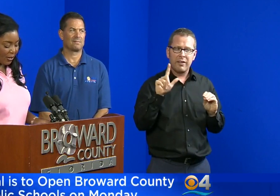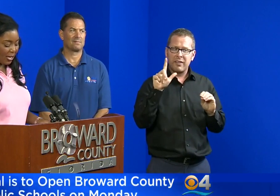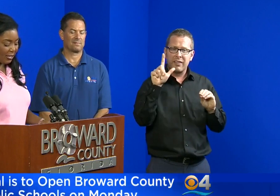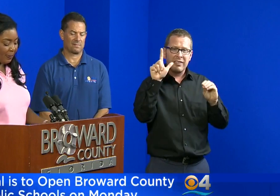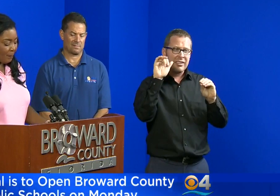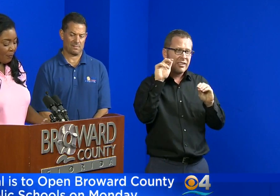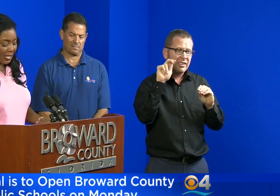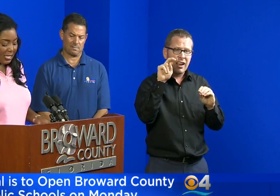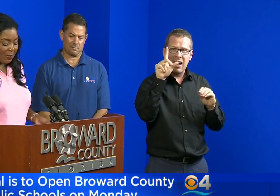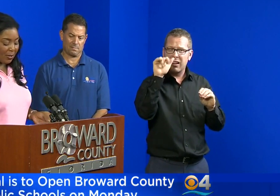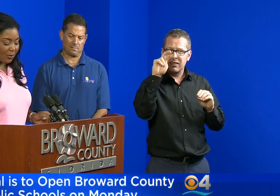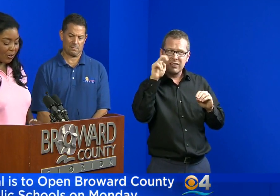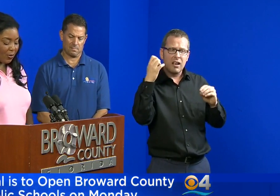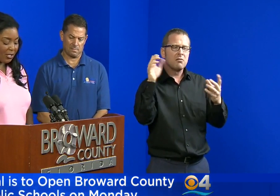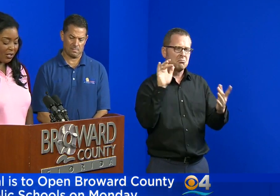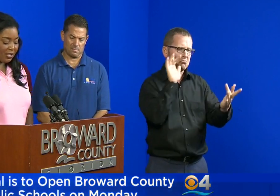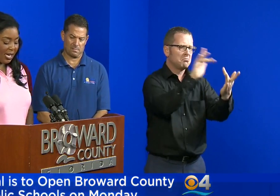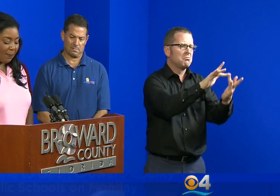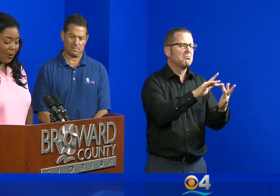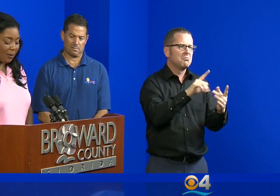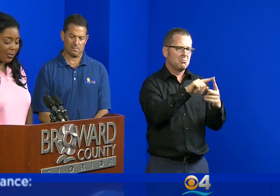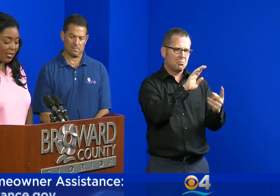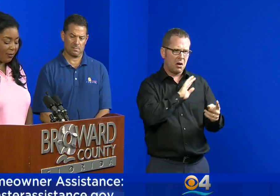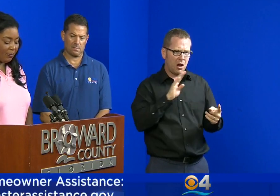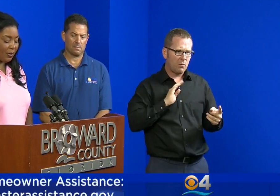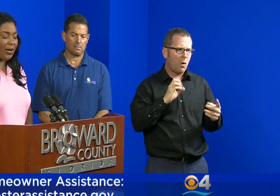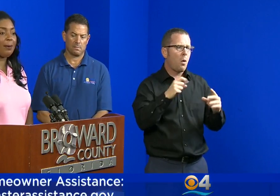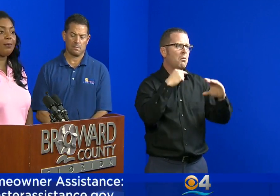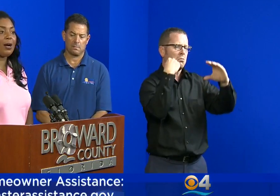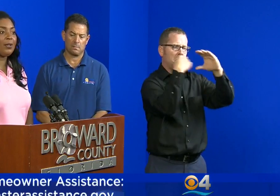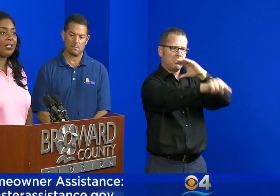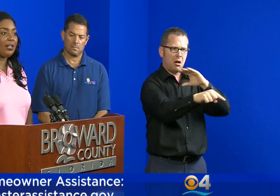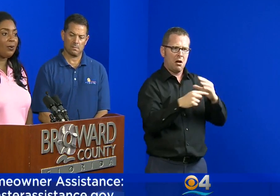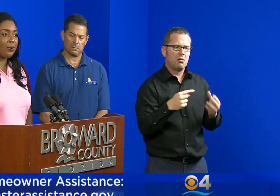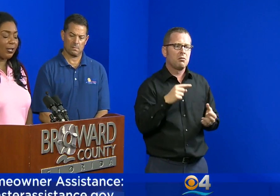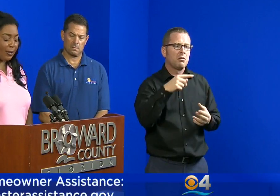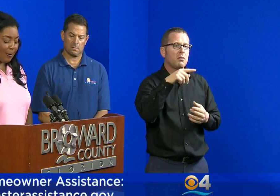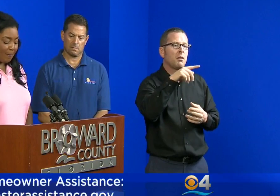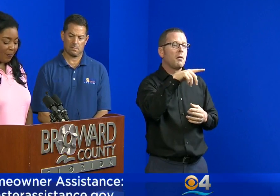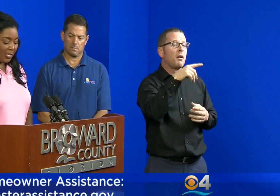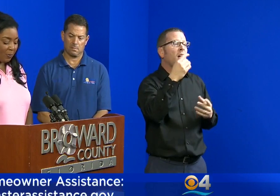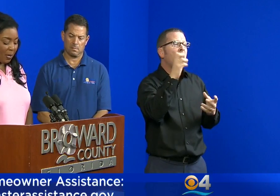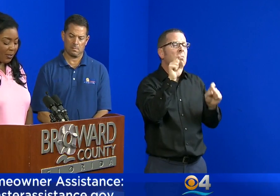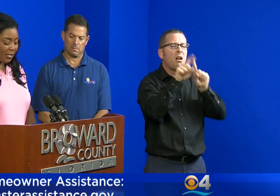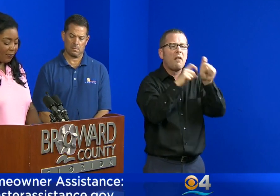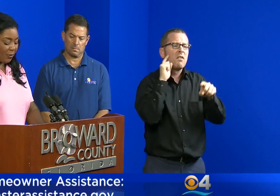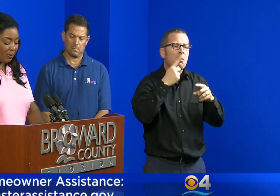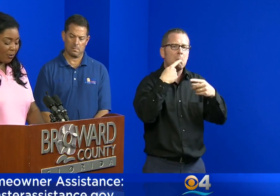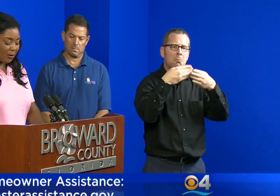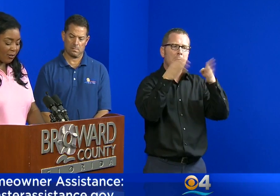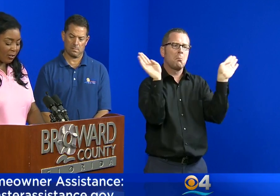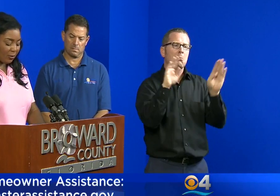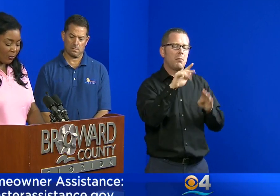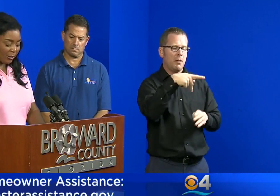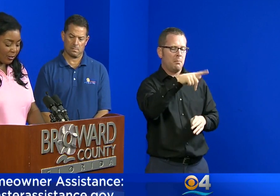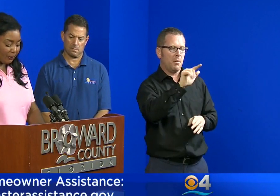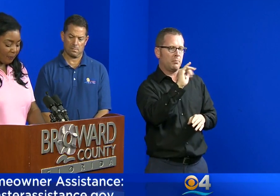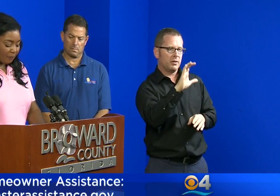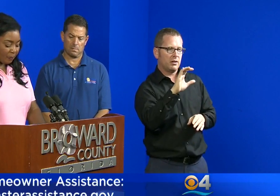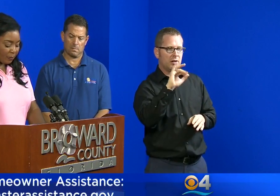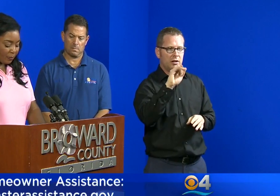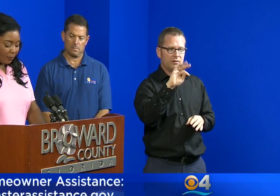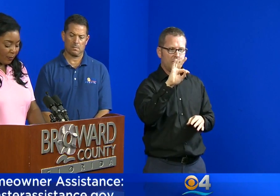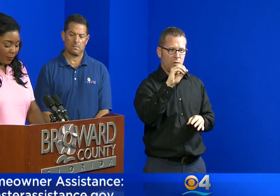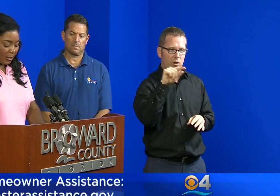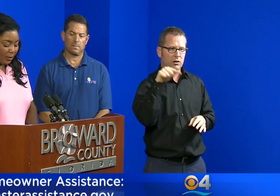contact Broward County by e-mail with your questions at publicinfo at Broward.org. That's publicinfo at Broward.org.